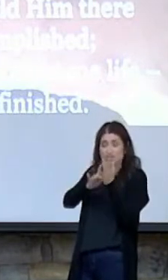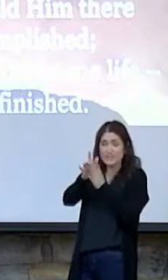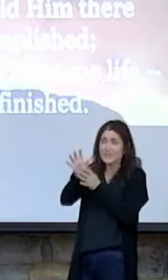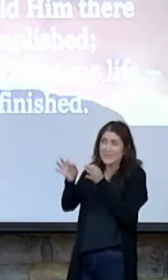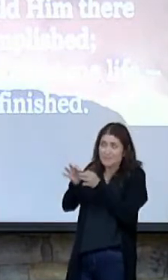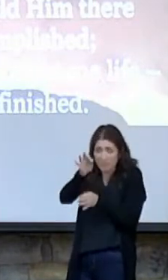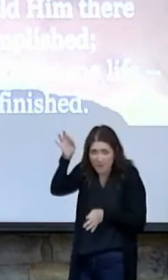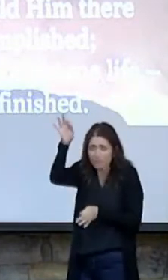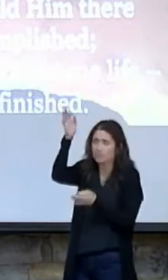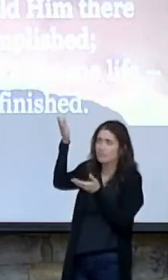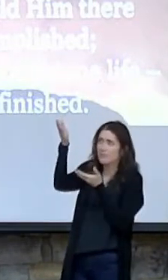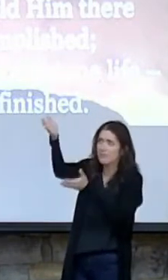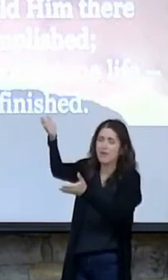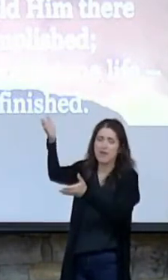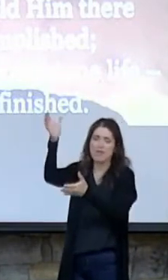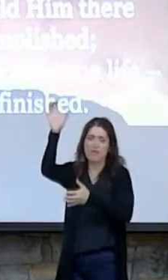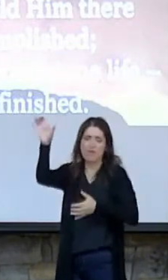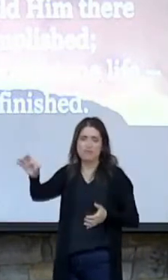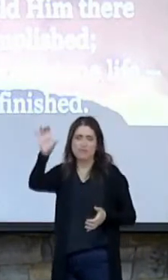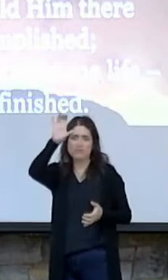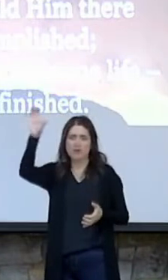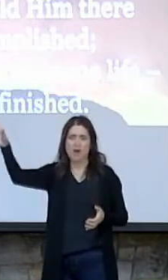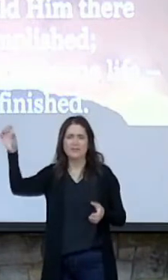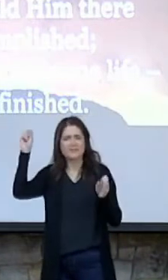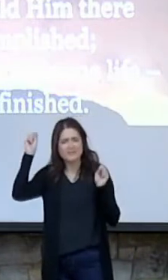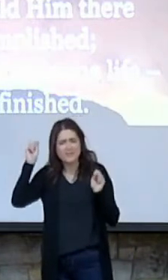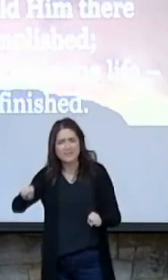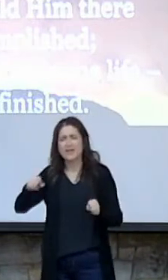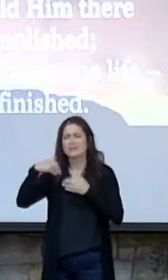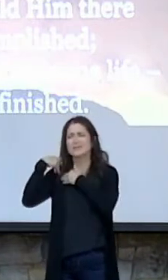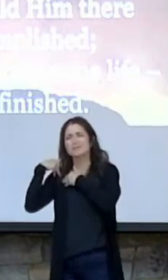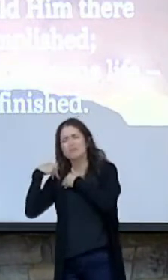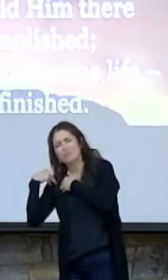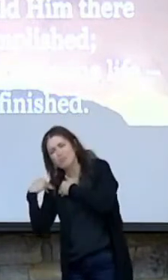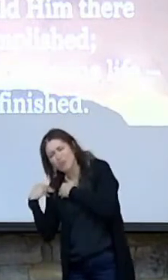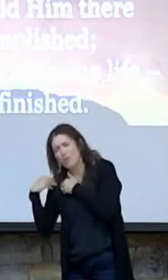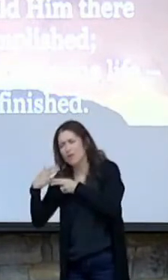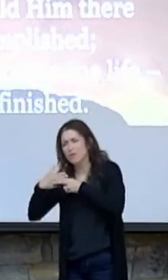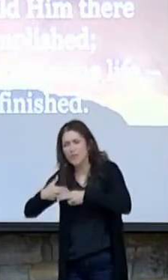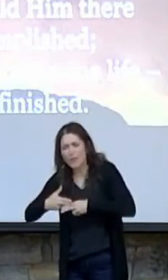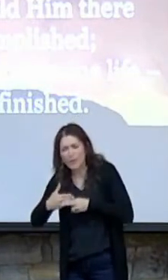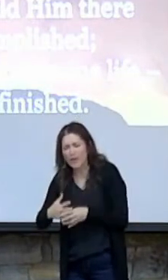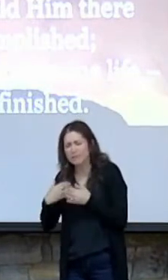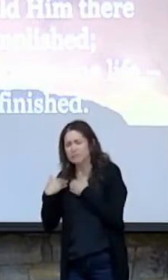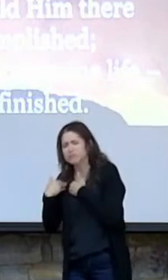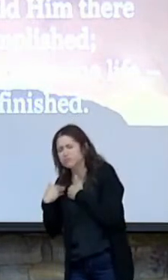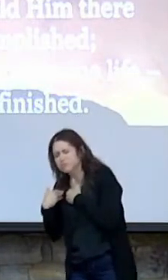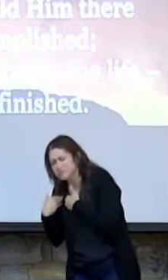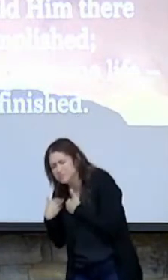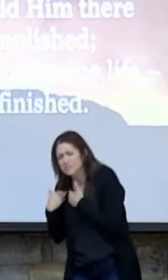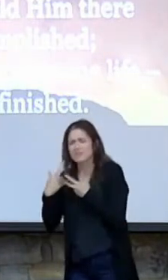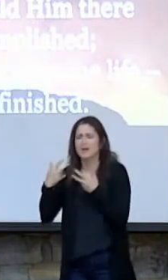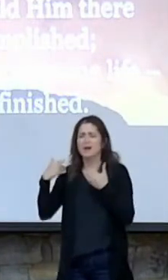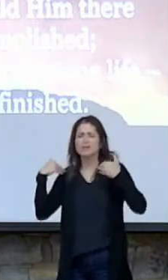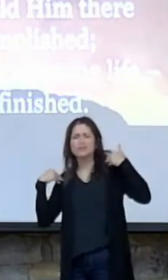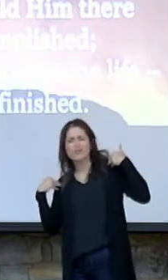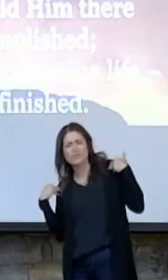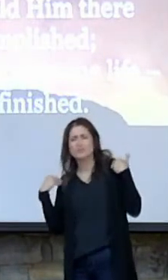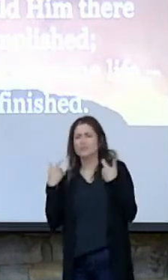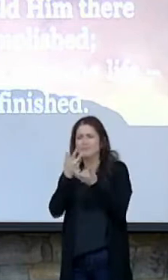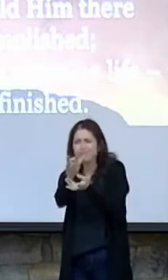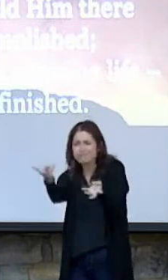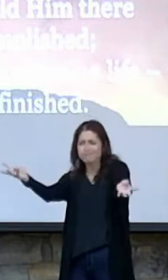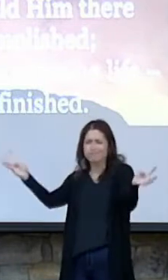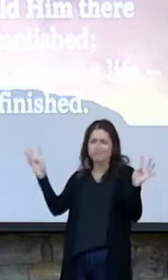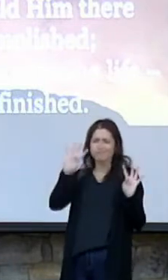cross? As he bore the weight of the sin of the world bearing down on his shoulders at that moment,